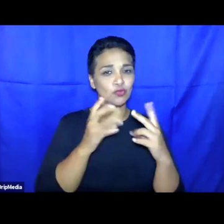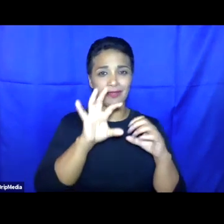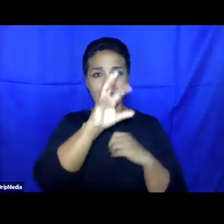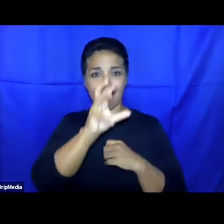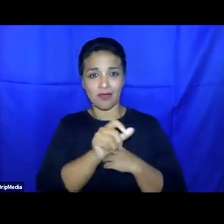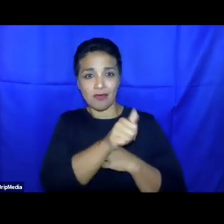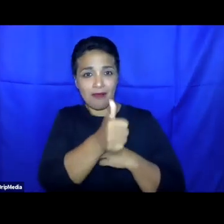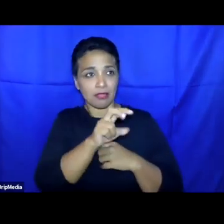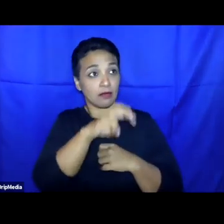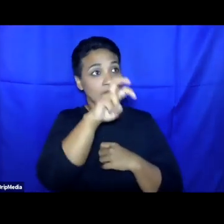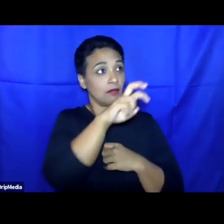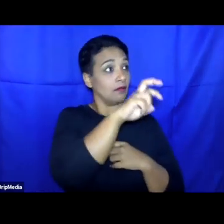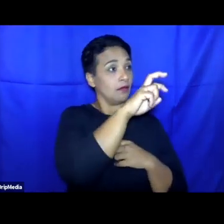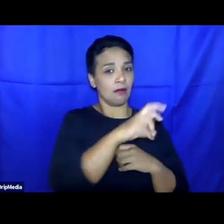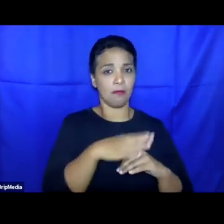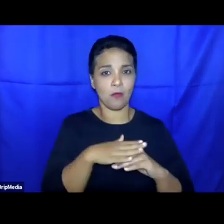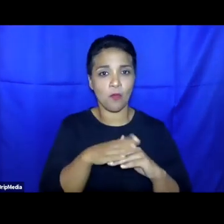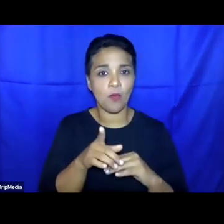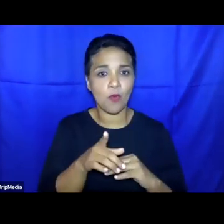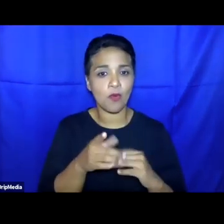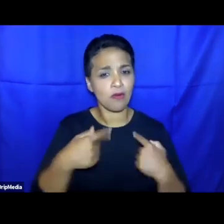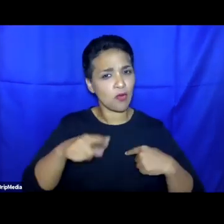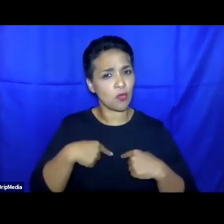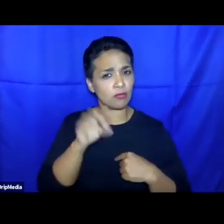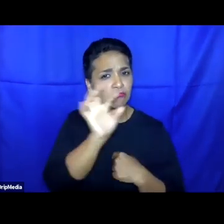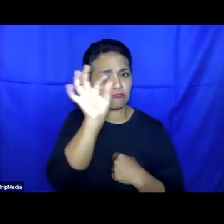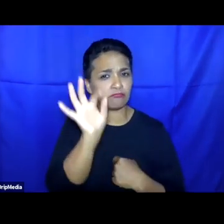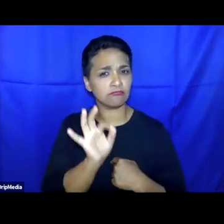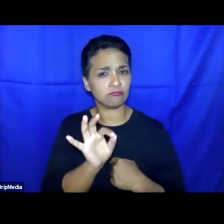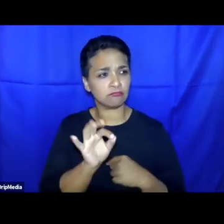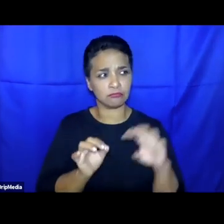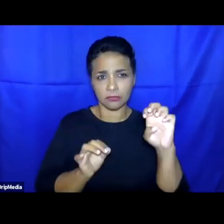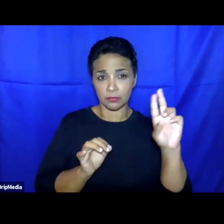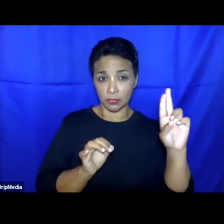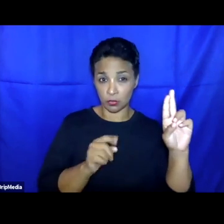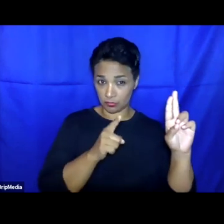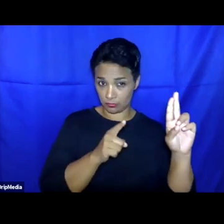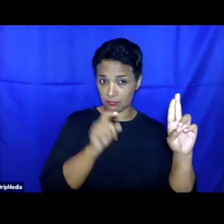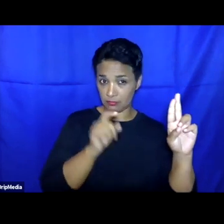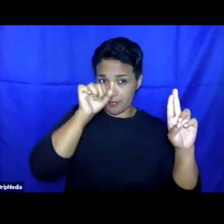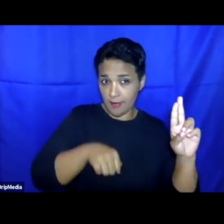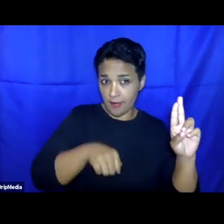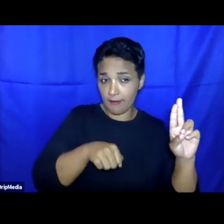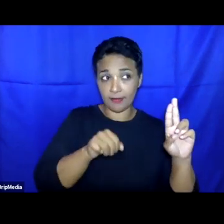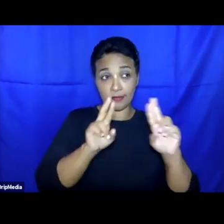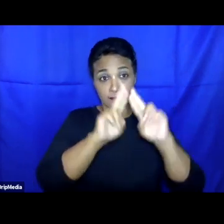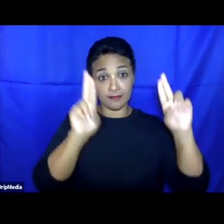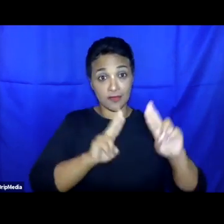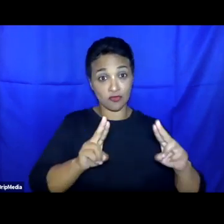And there are real questions as to whether current EU arrangements do allow access to international protection in these third states. If we